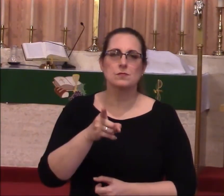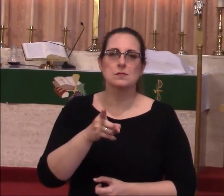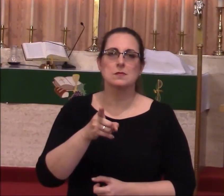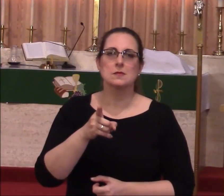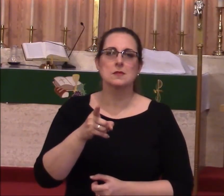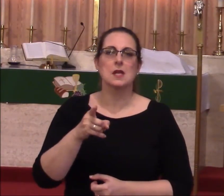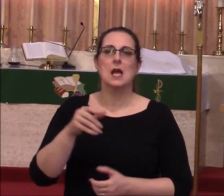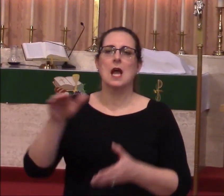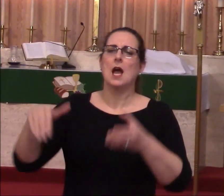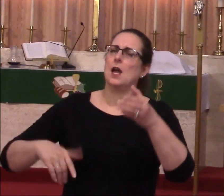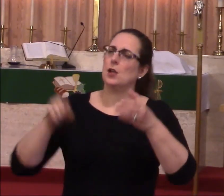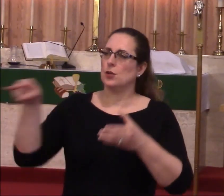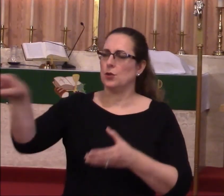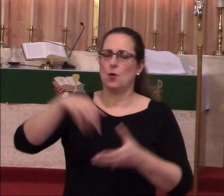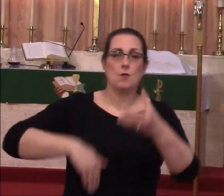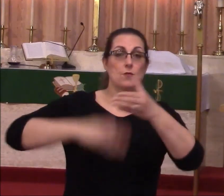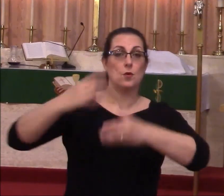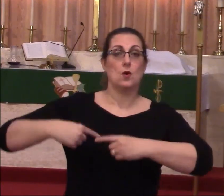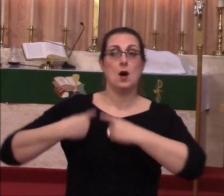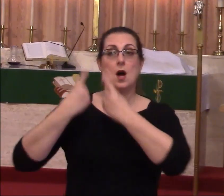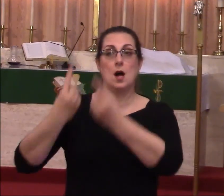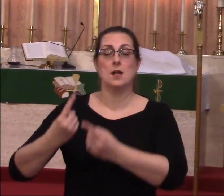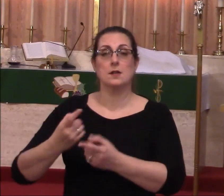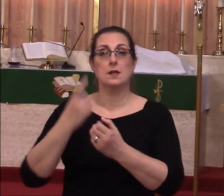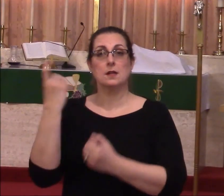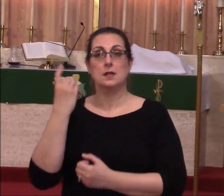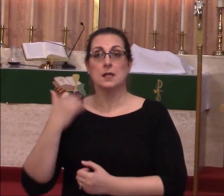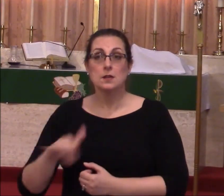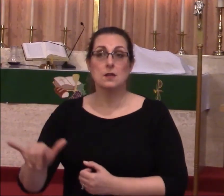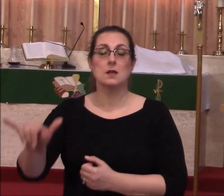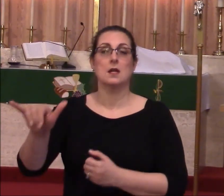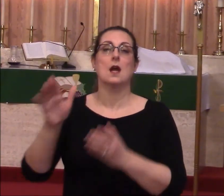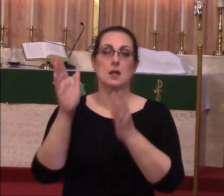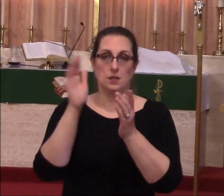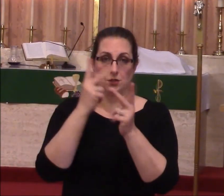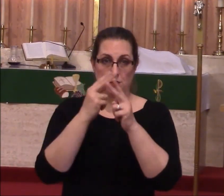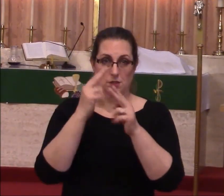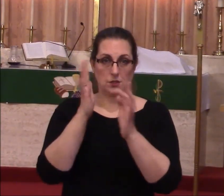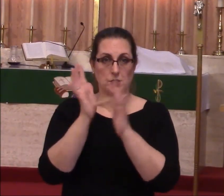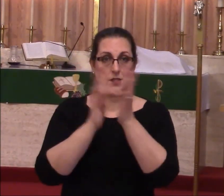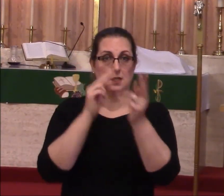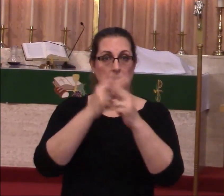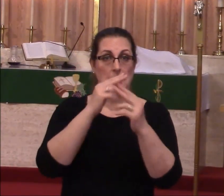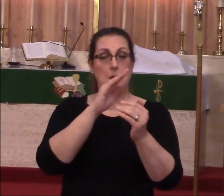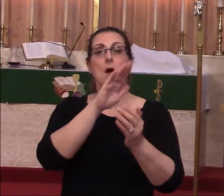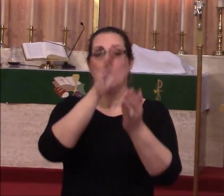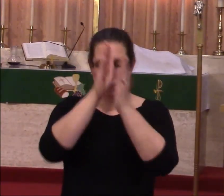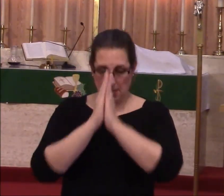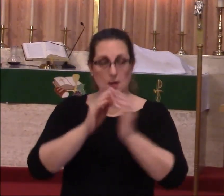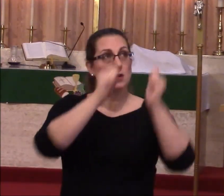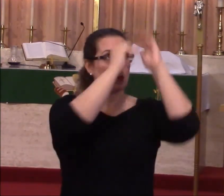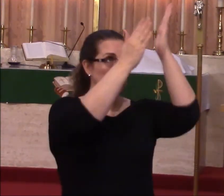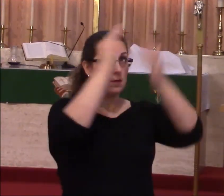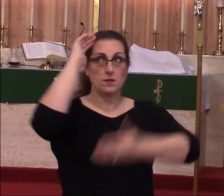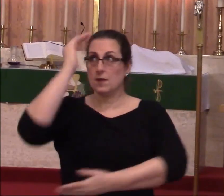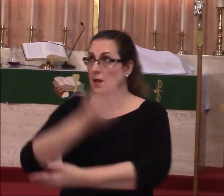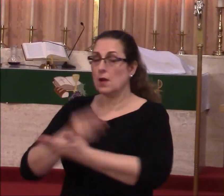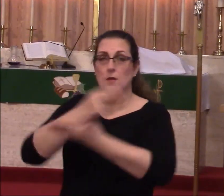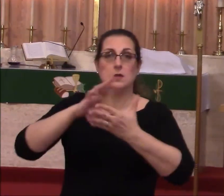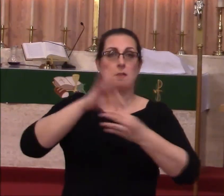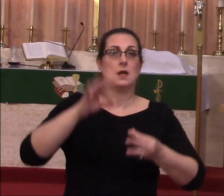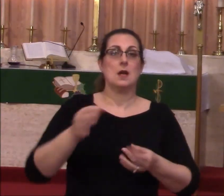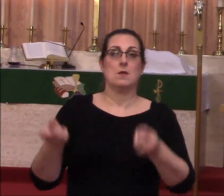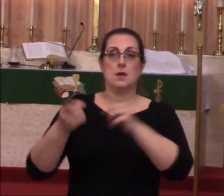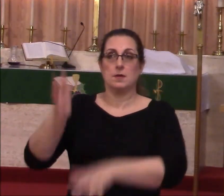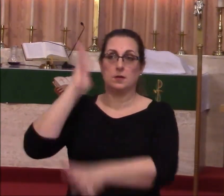and be full unto eternity. In Jesus' name. Amen. Glory be to the Father, and to the Son, and to the Holy